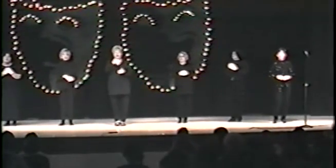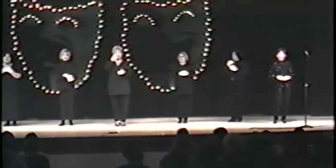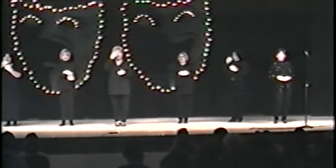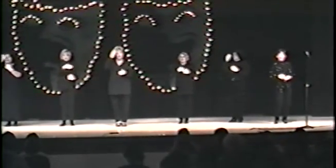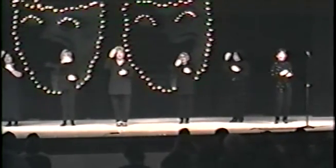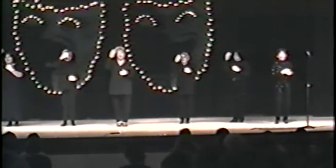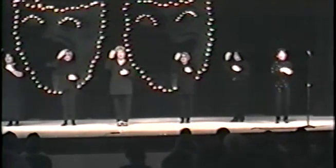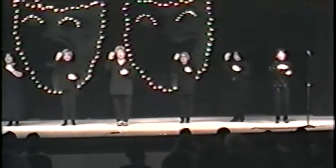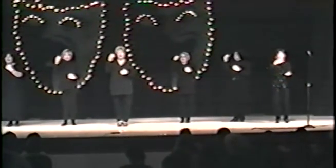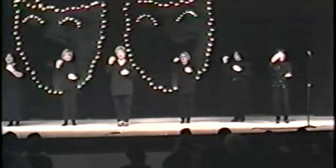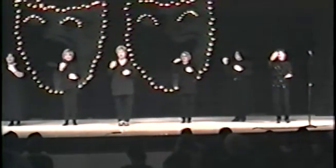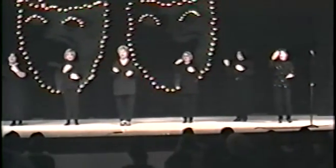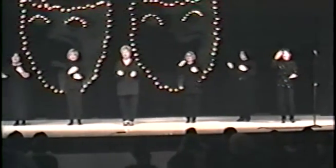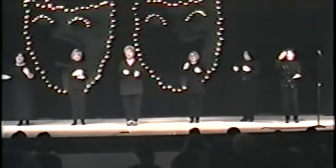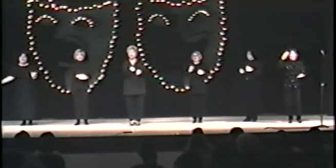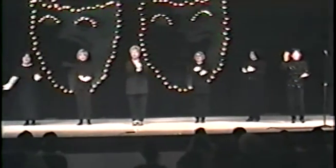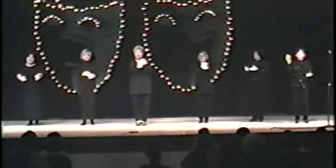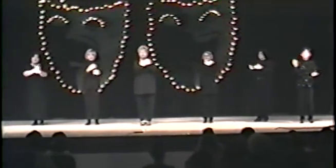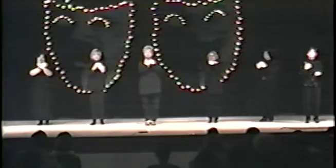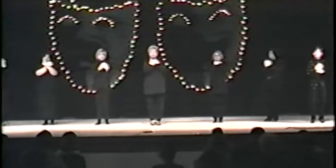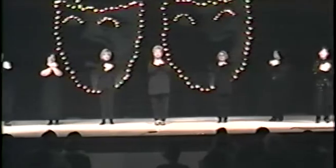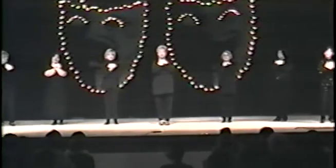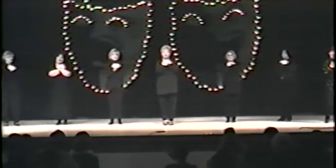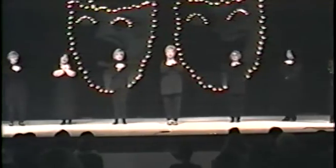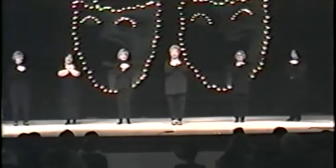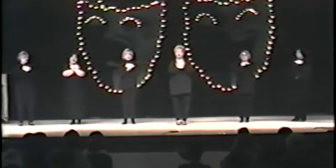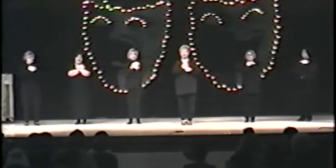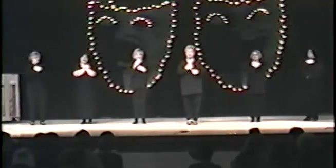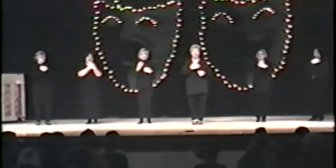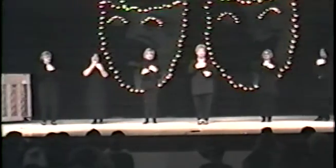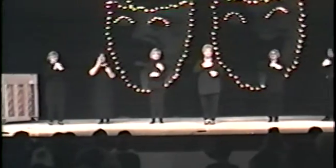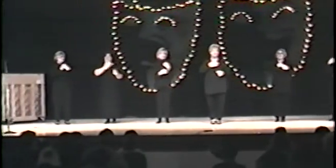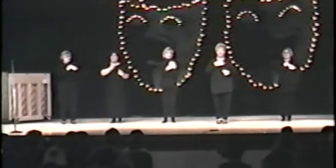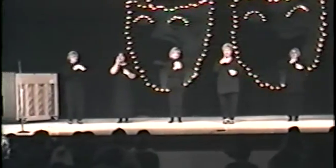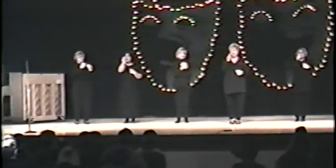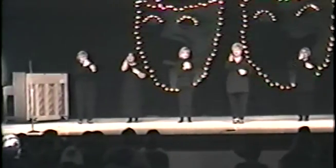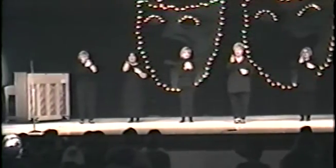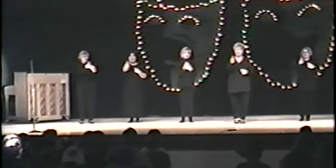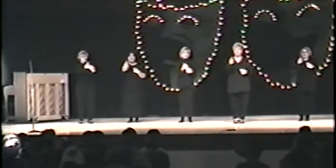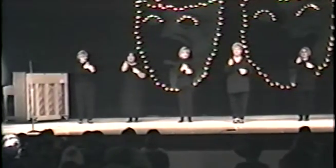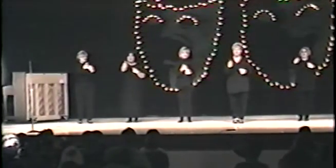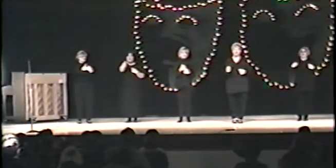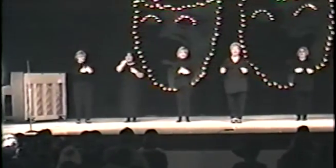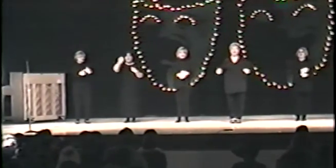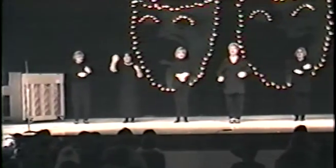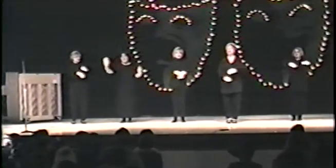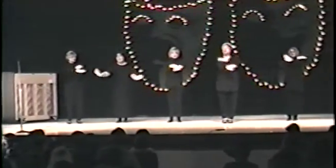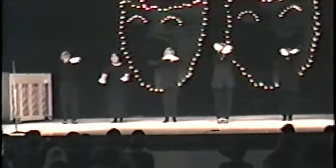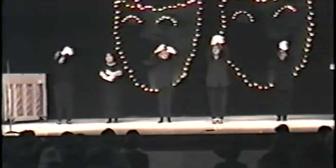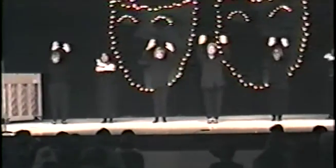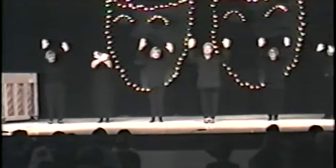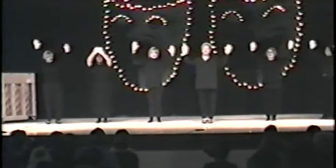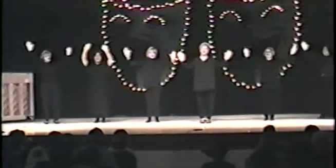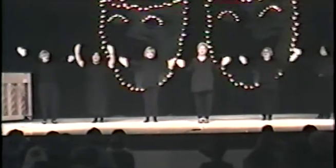Planning to love yourself, it is the greatest